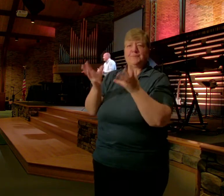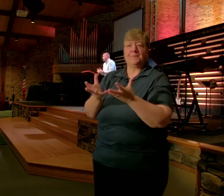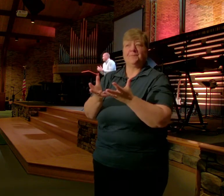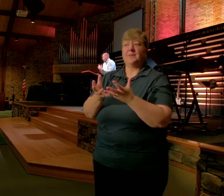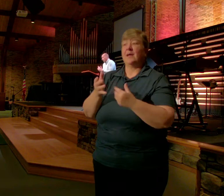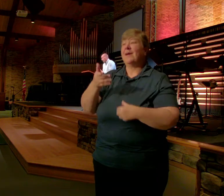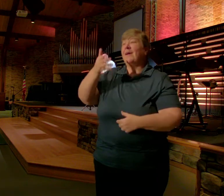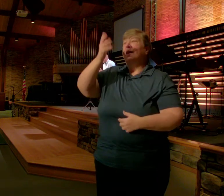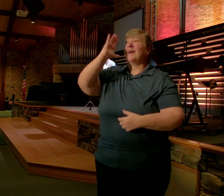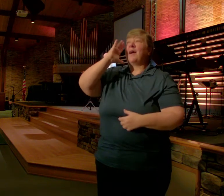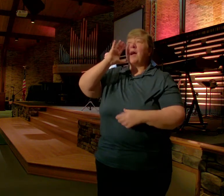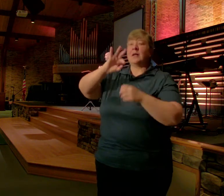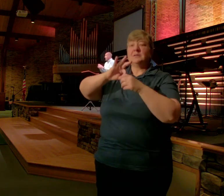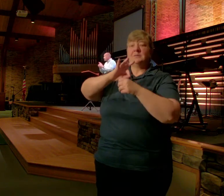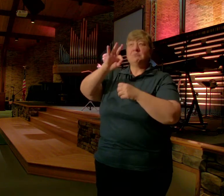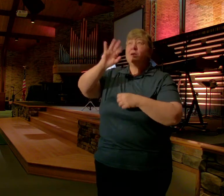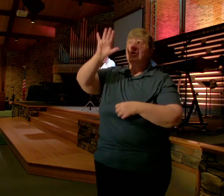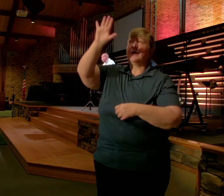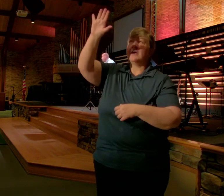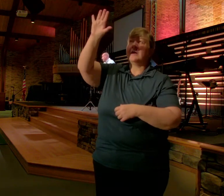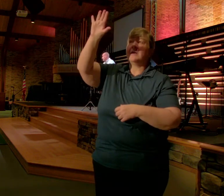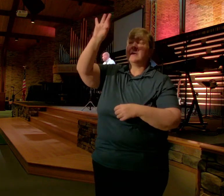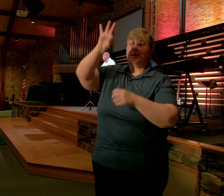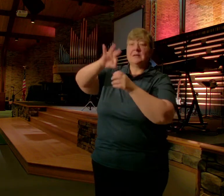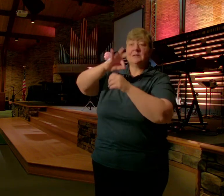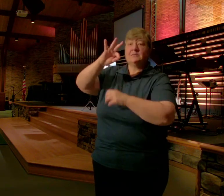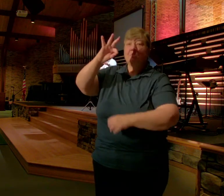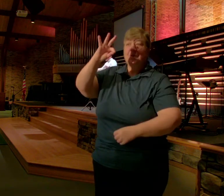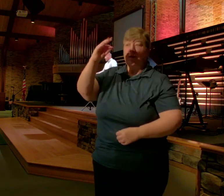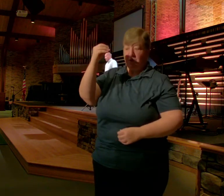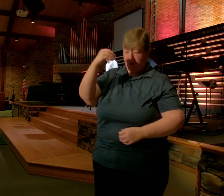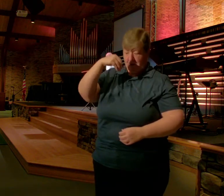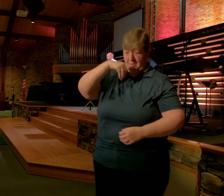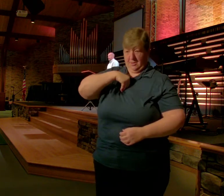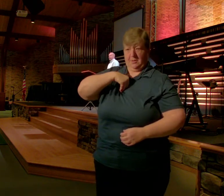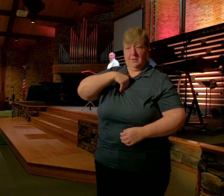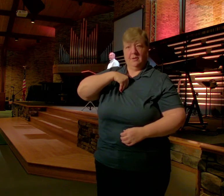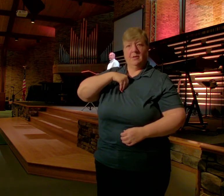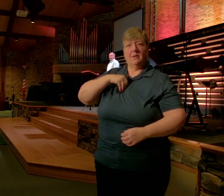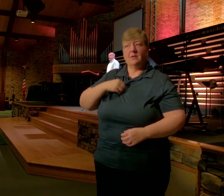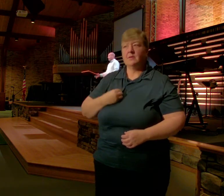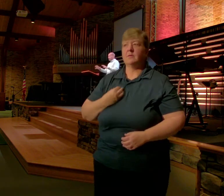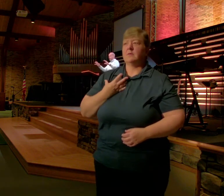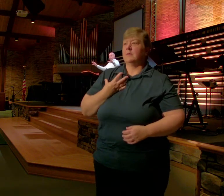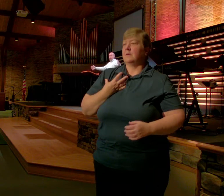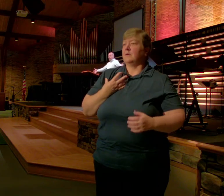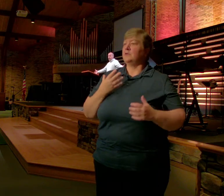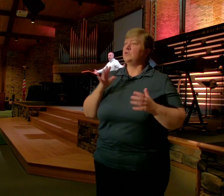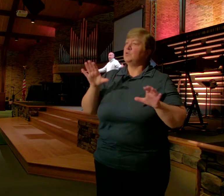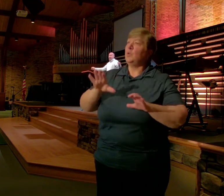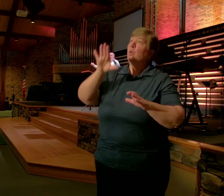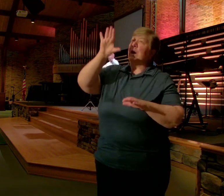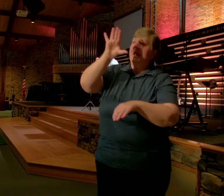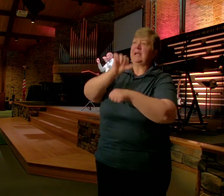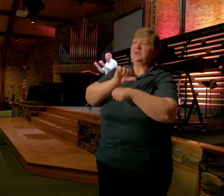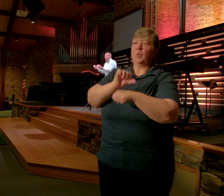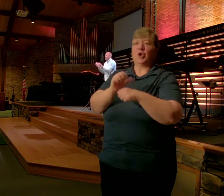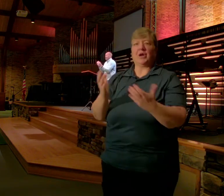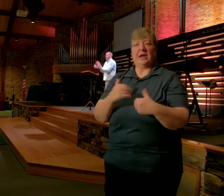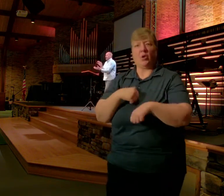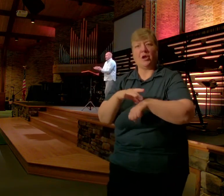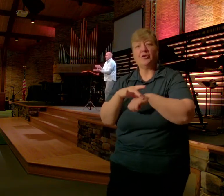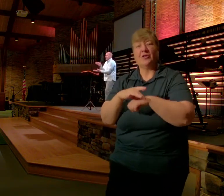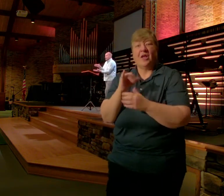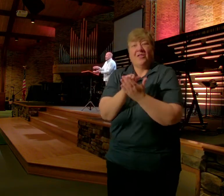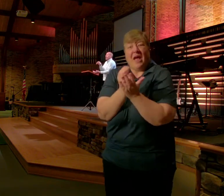each One of us To do His work Here on earth That truth Alone Should forever